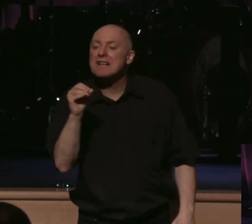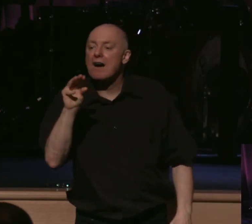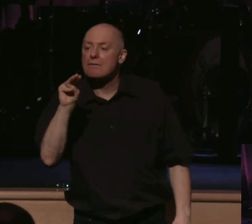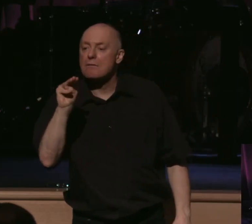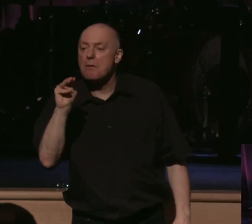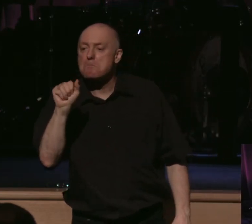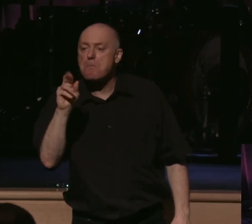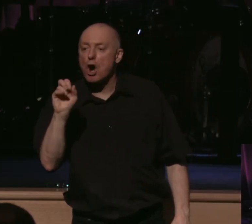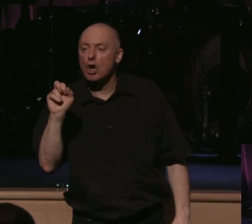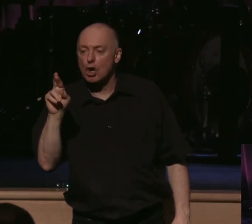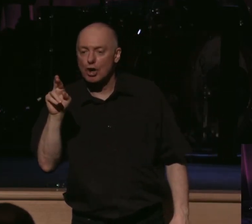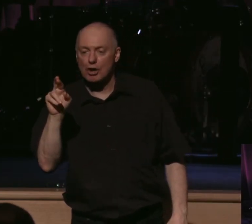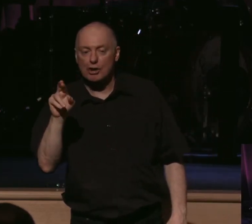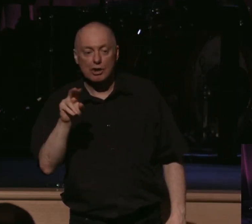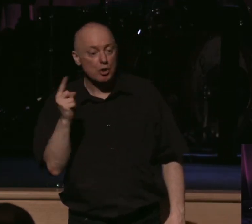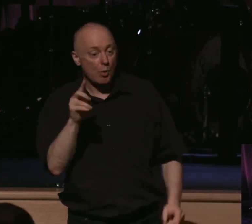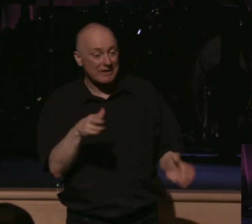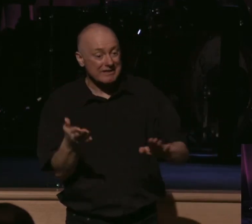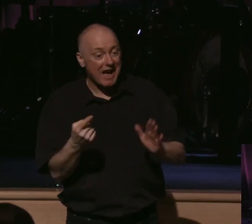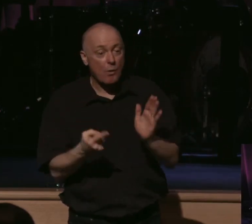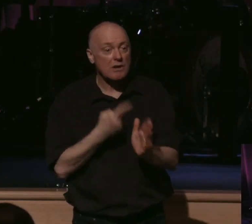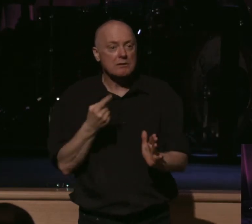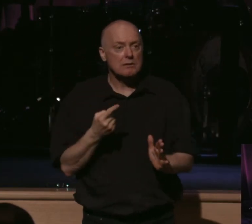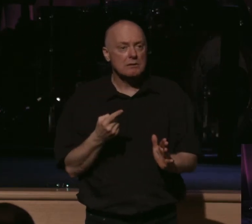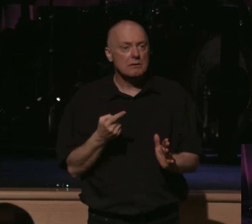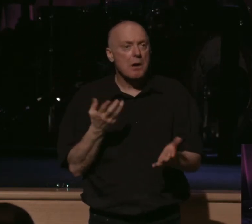is entitled this. We only die once. We might as well die for Jesus.